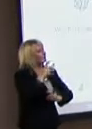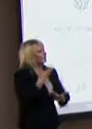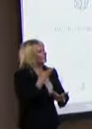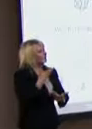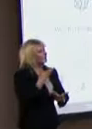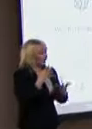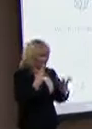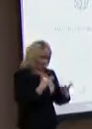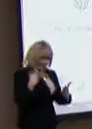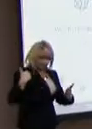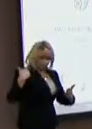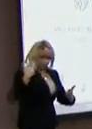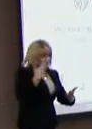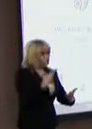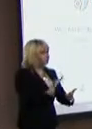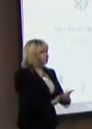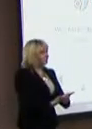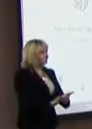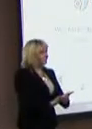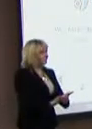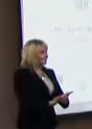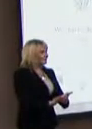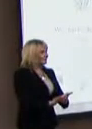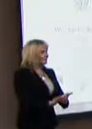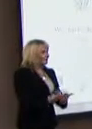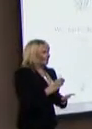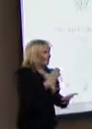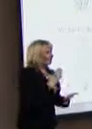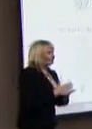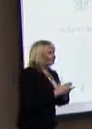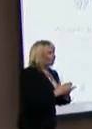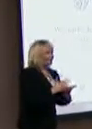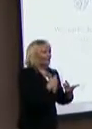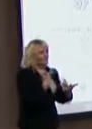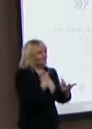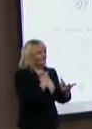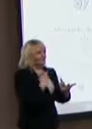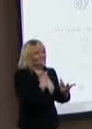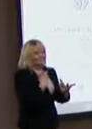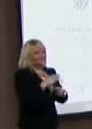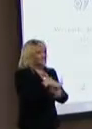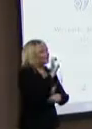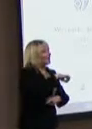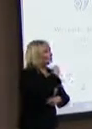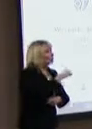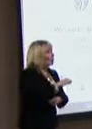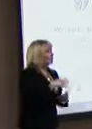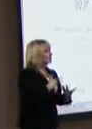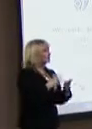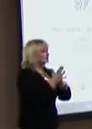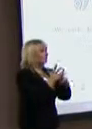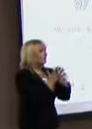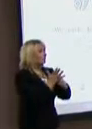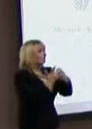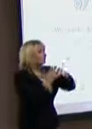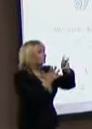Where are we now with fairly traded products? They're in just about every supermarket. go into Co-op, Tesco's, Morrison's, Sainsbury's, and